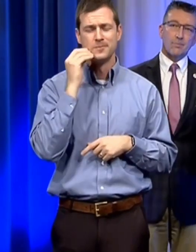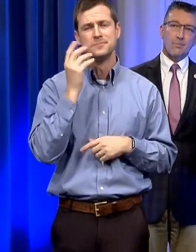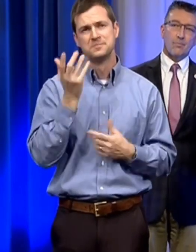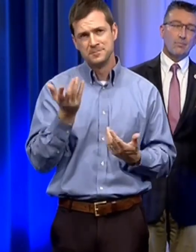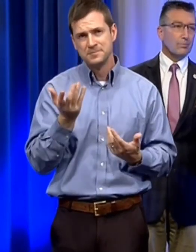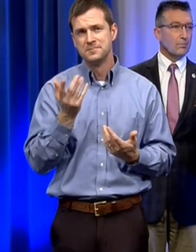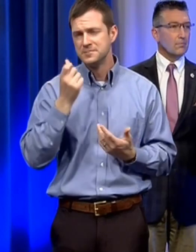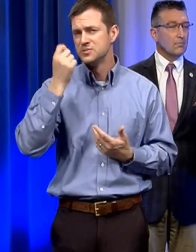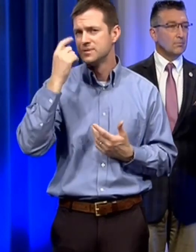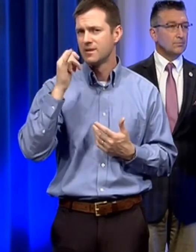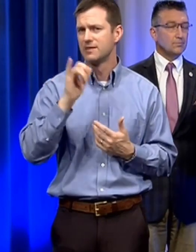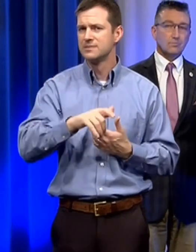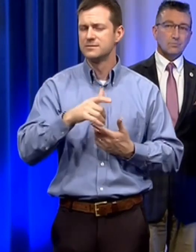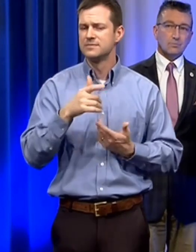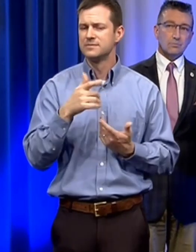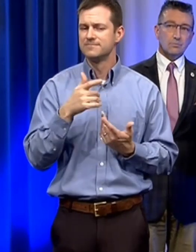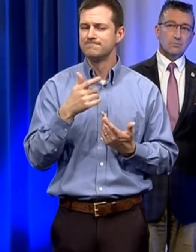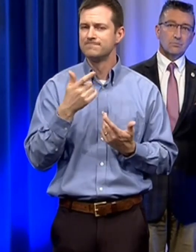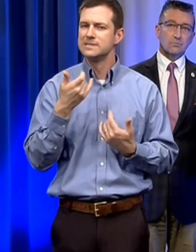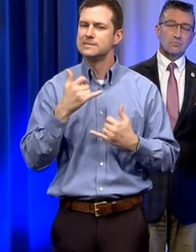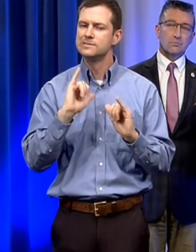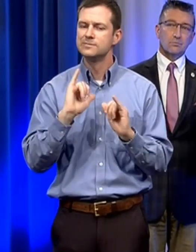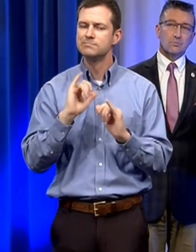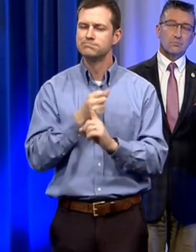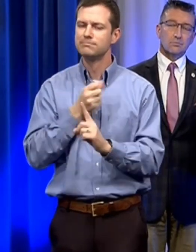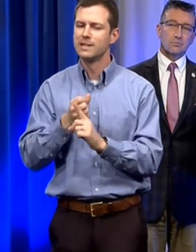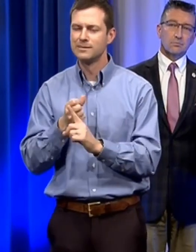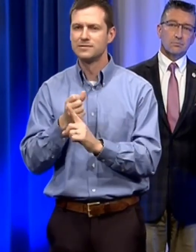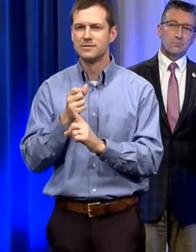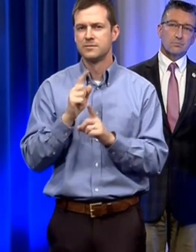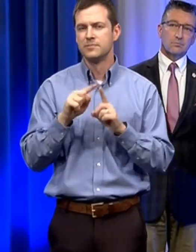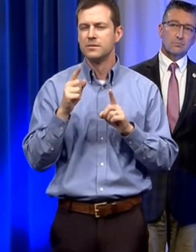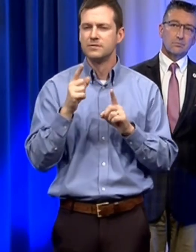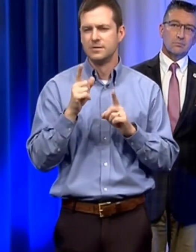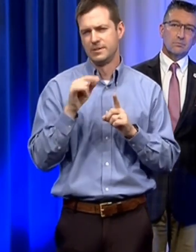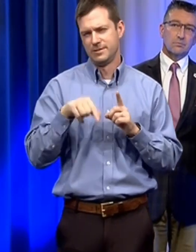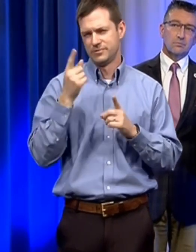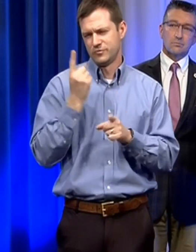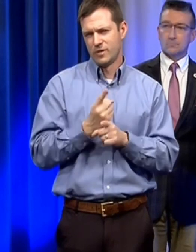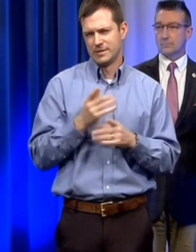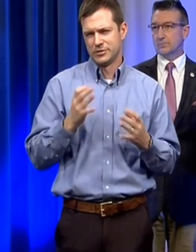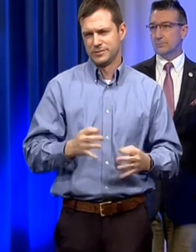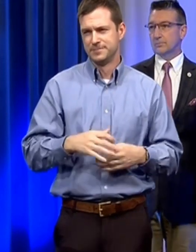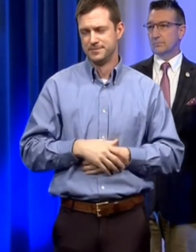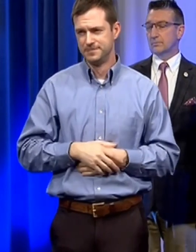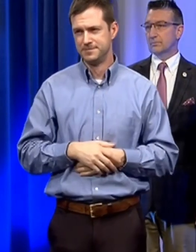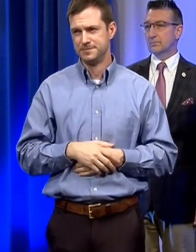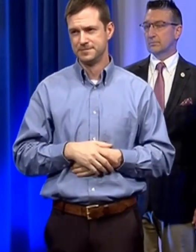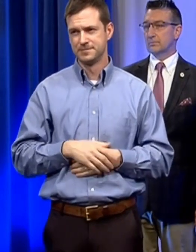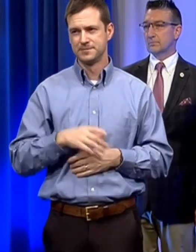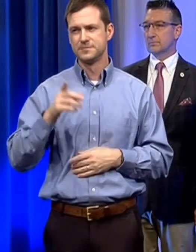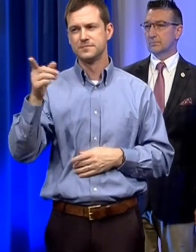balance i i do feel that this was the right decision about closing schools but certainly we have to be aware of that fact as well i know you don't have a crystal